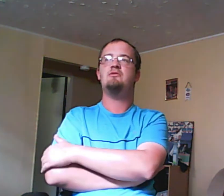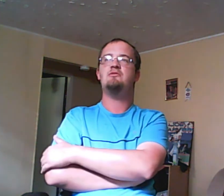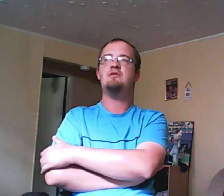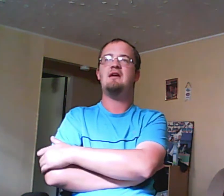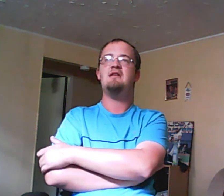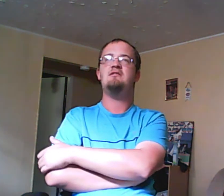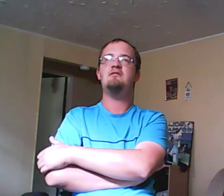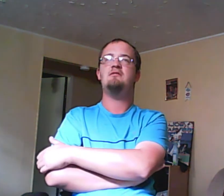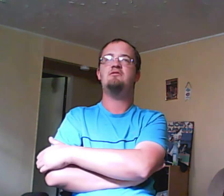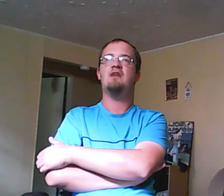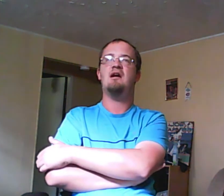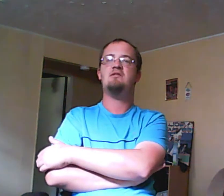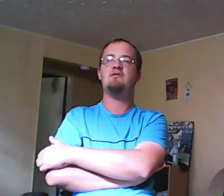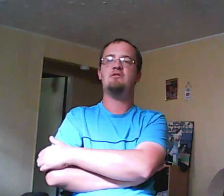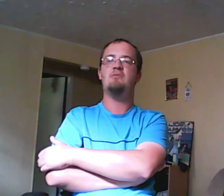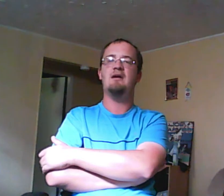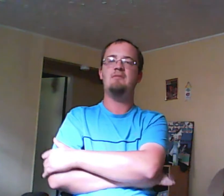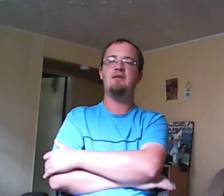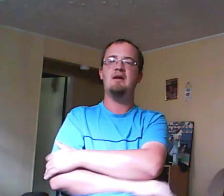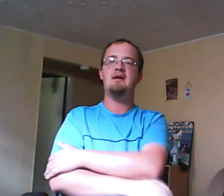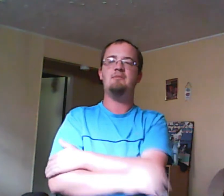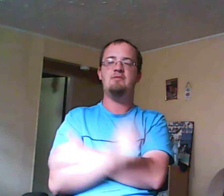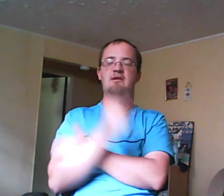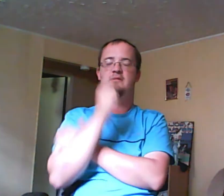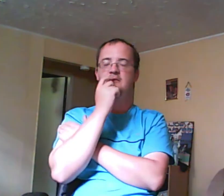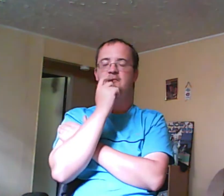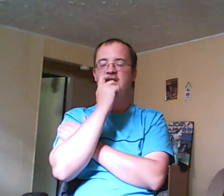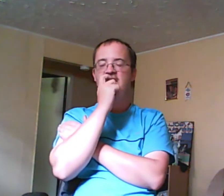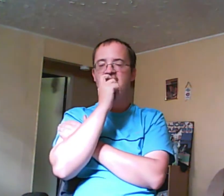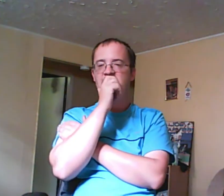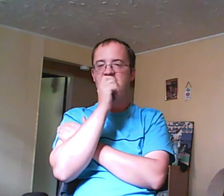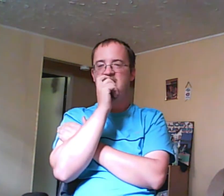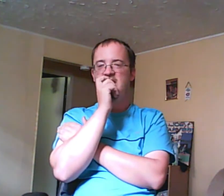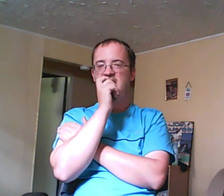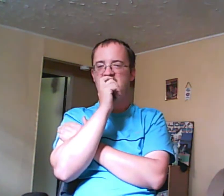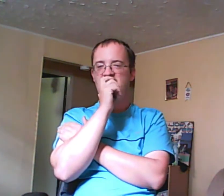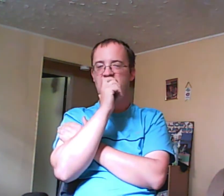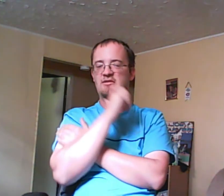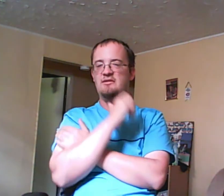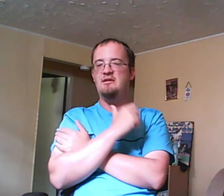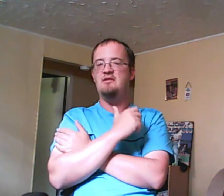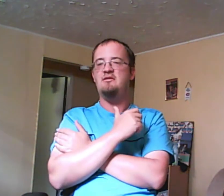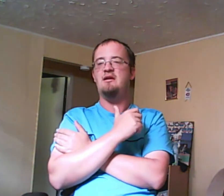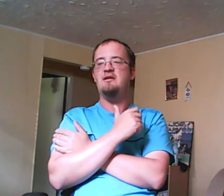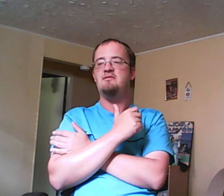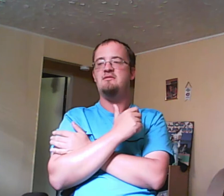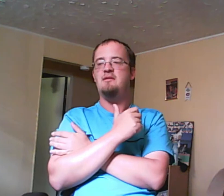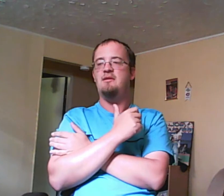decided to dox or swat Maya by putting her face on top of